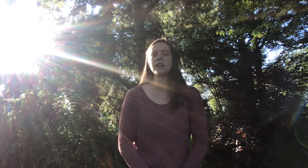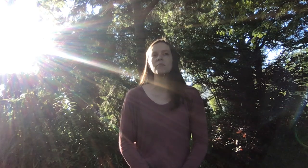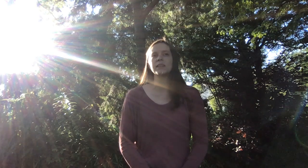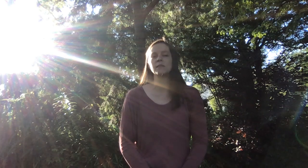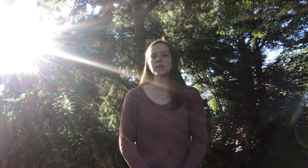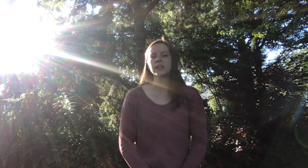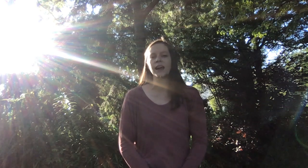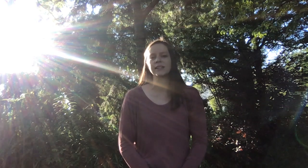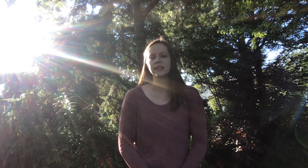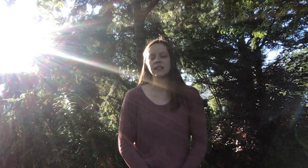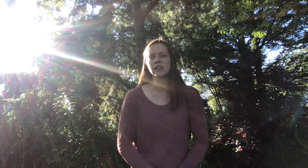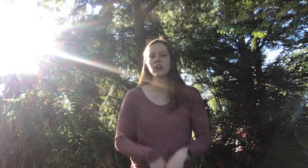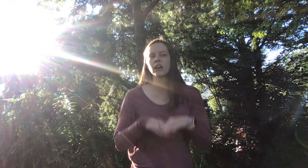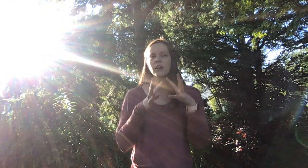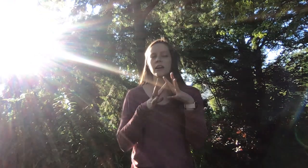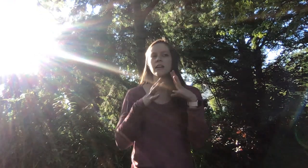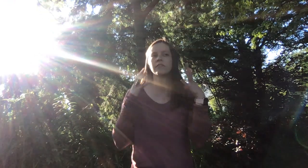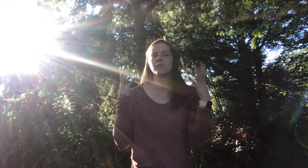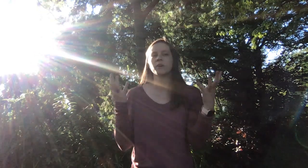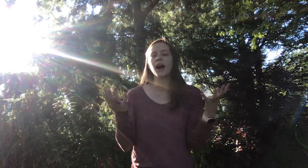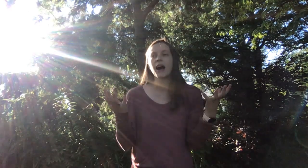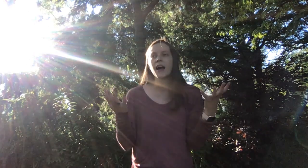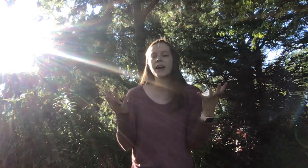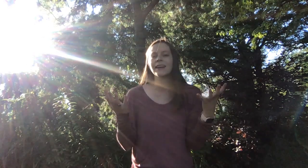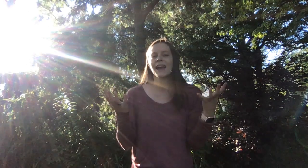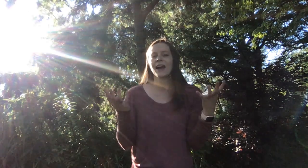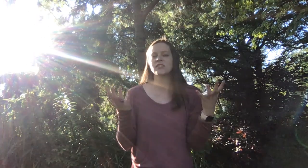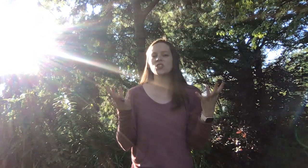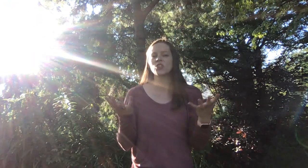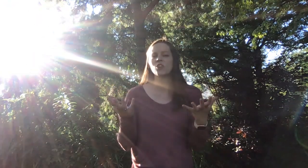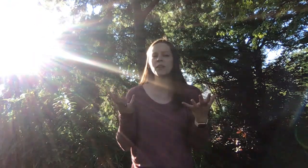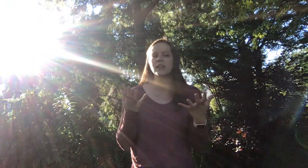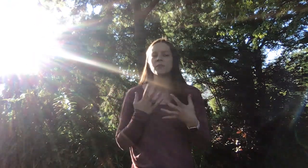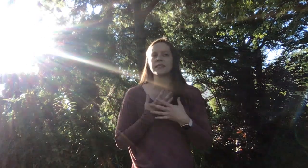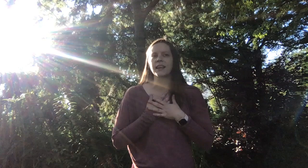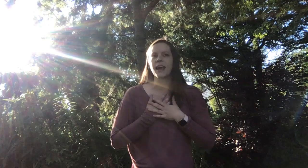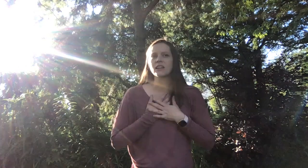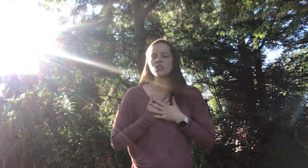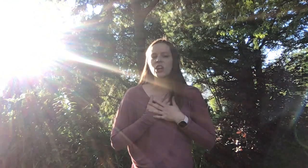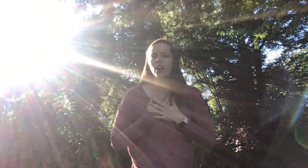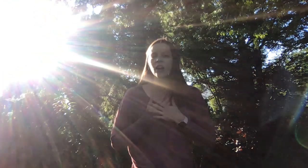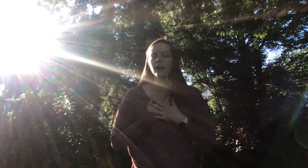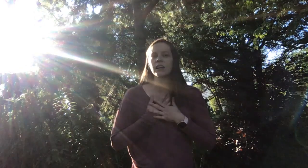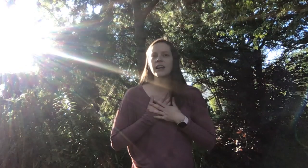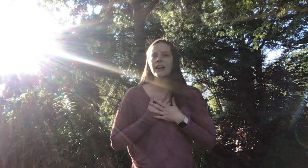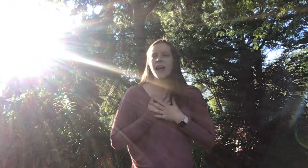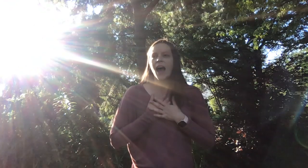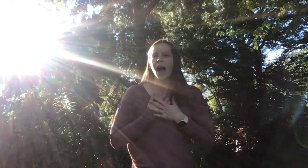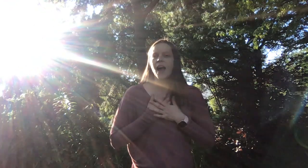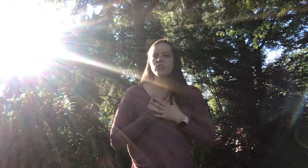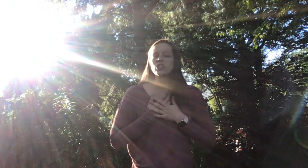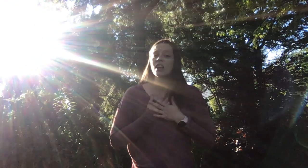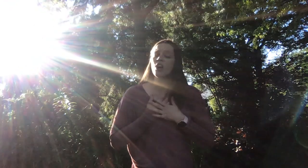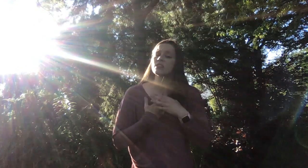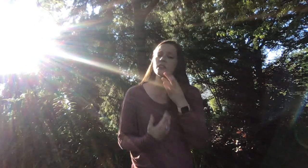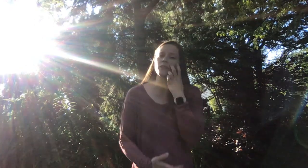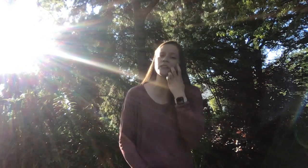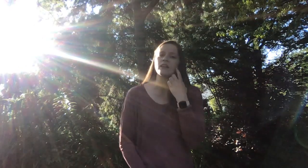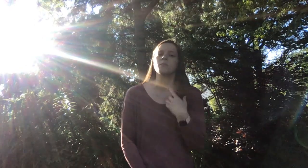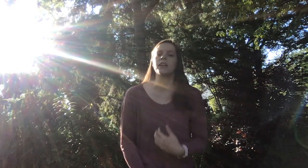it must be like to hear from God, and to know what He was saying to her. And she also ended up getting